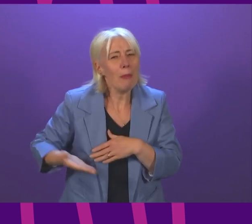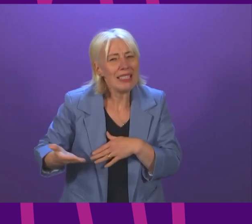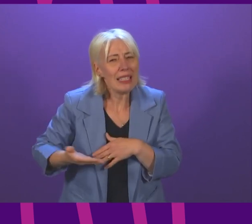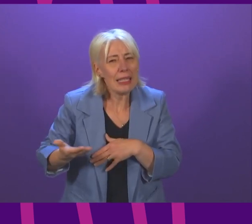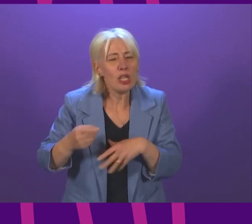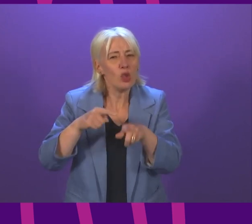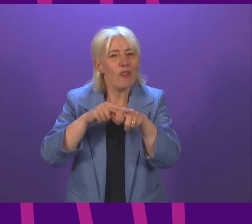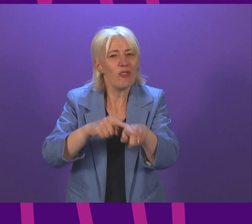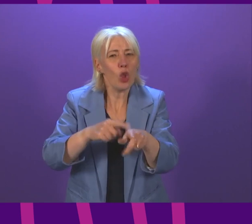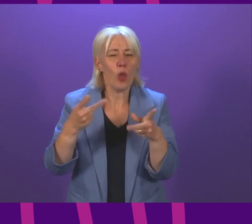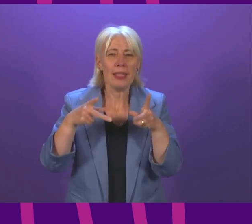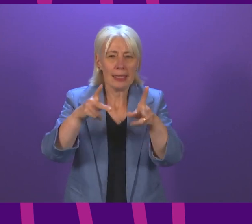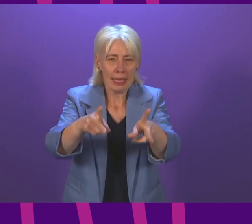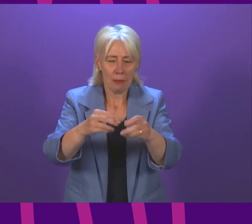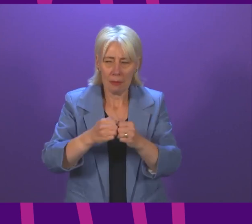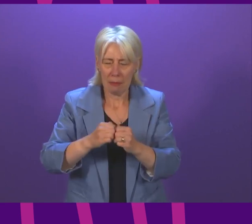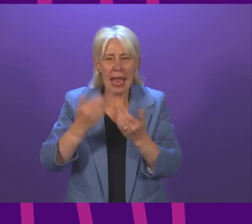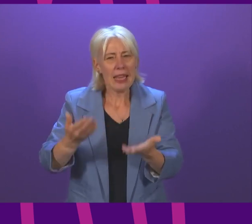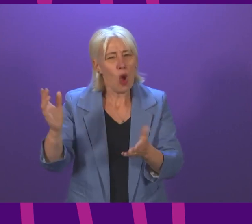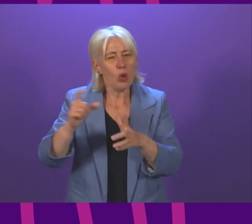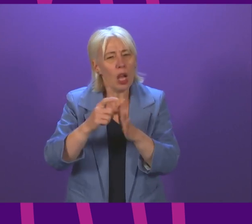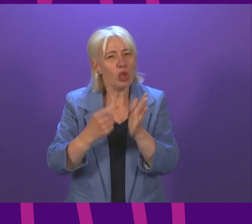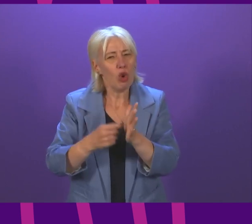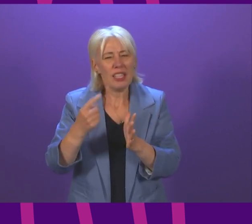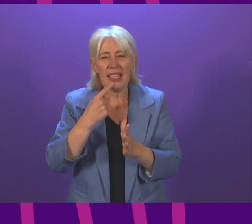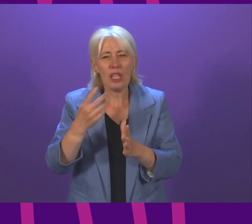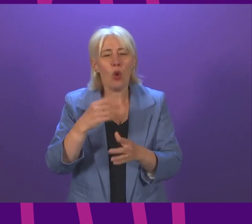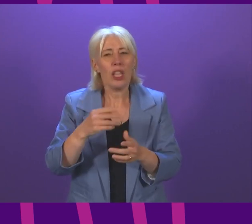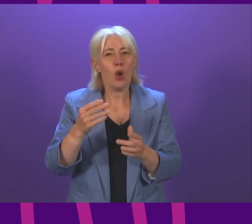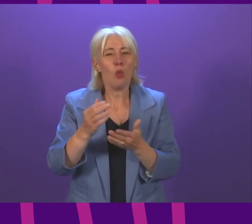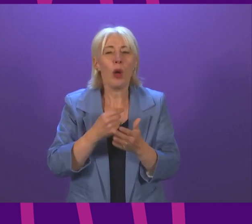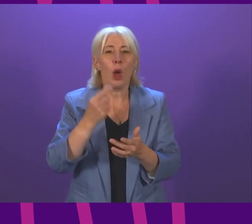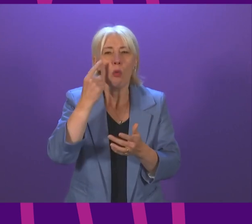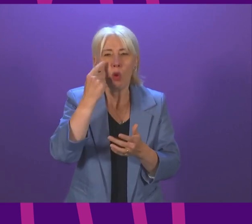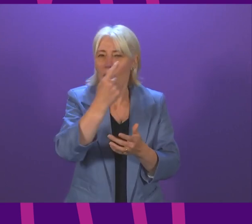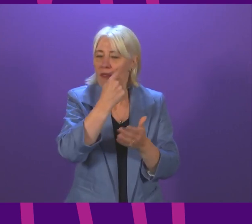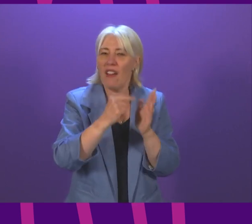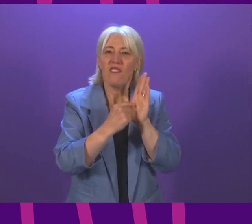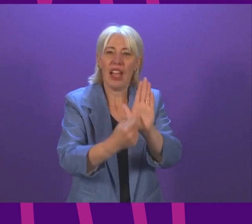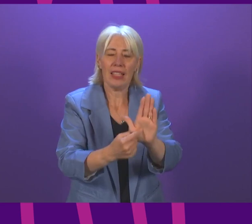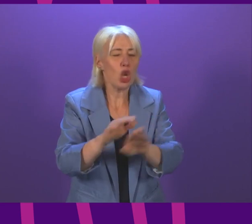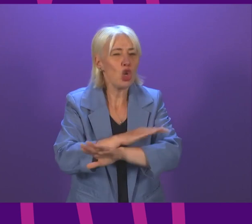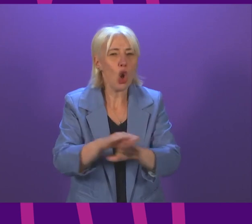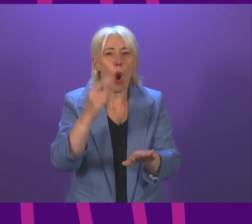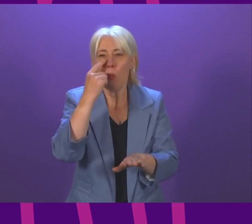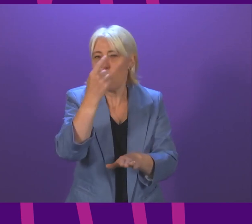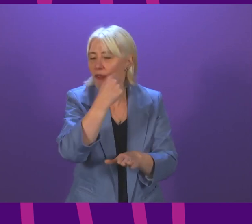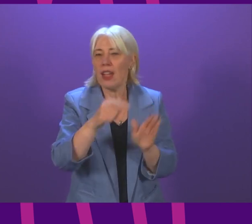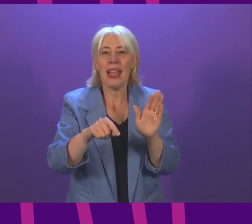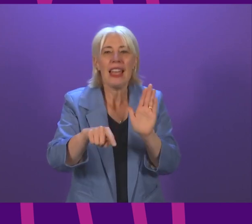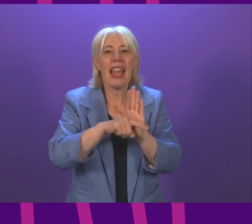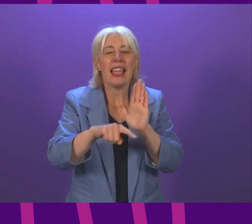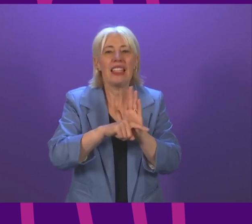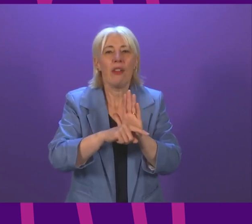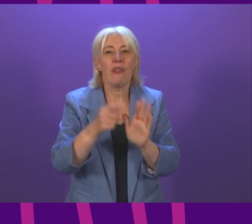comply with this. Now it's because we're only requiring proof of vaccine and not proof of a negative test. And I've set out clearly, firstly,